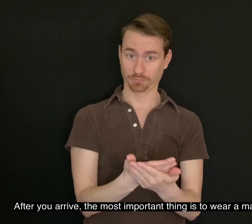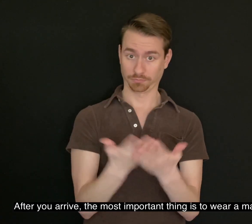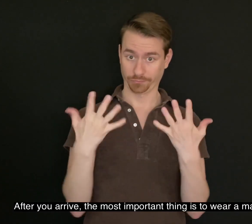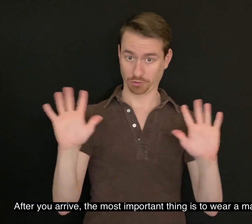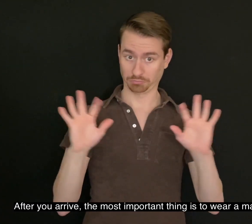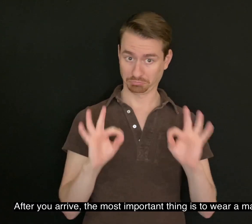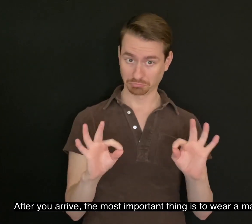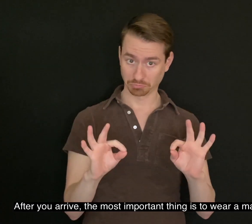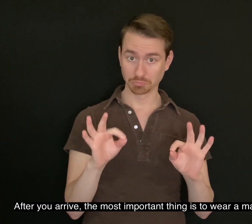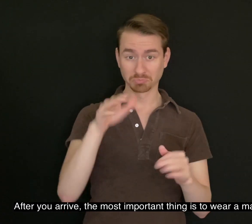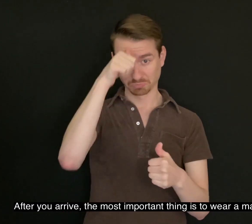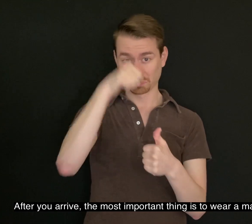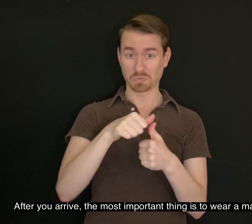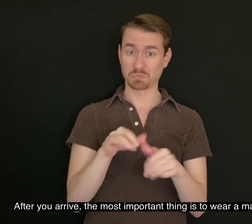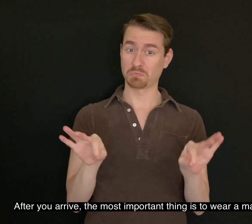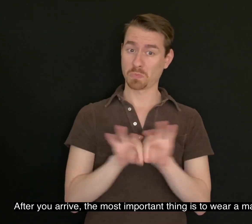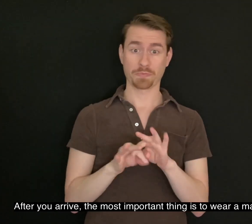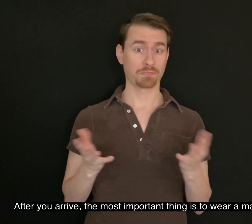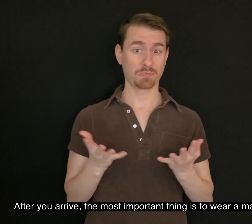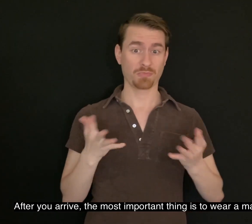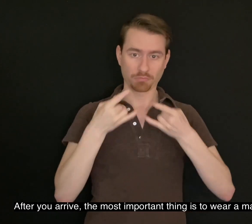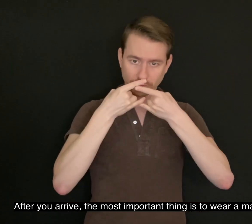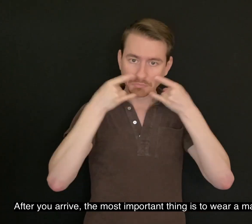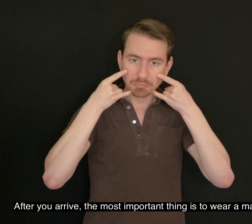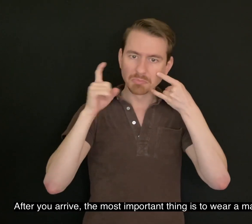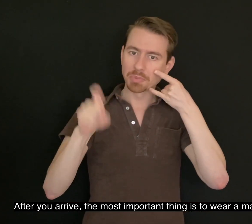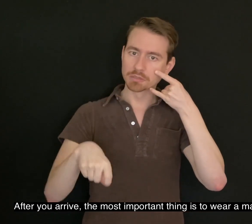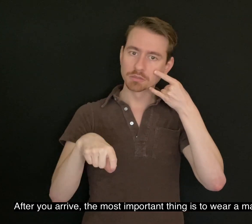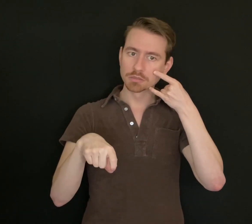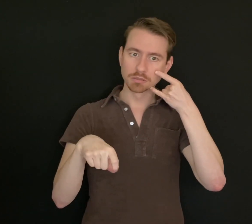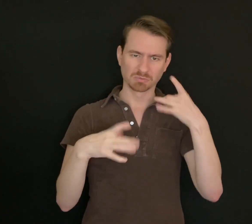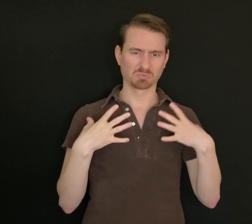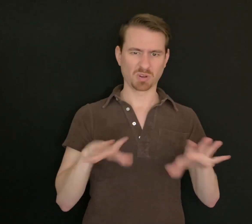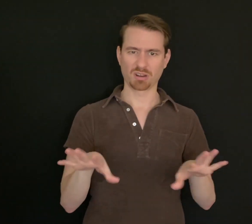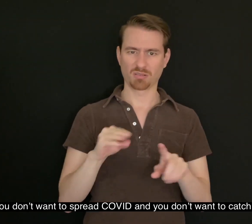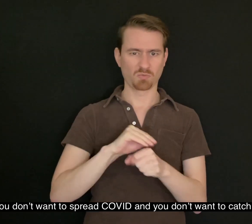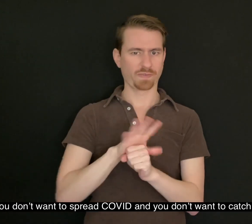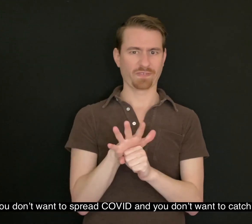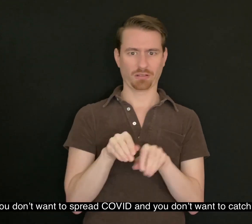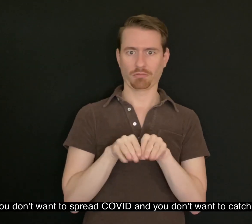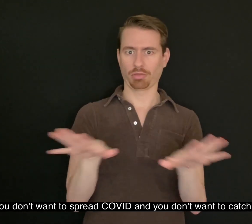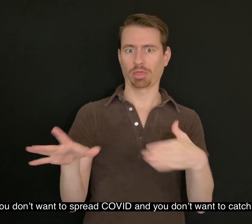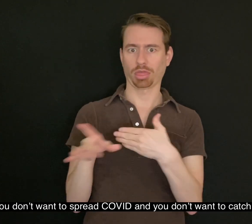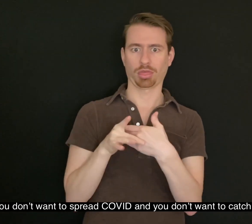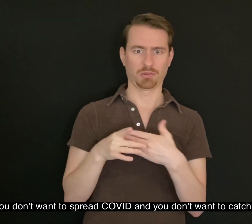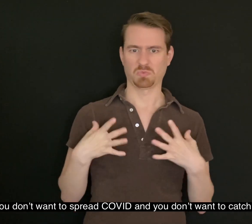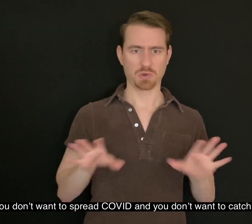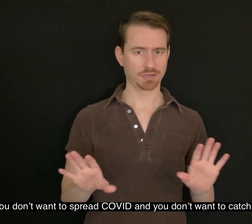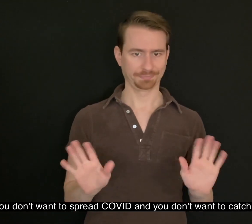After you arrive, the most important thing is to wear a mask. You don't want to spread COVID and you don't want to catch it either.